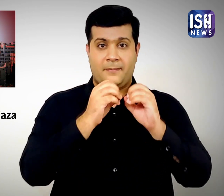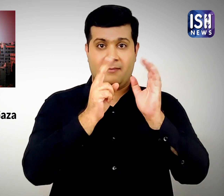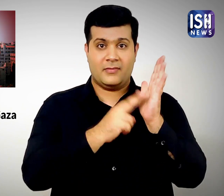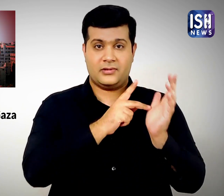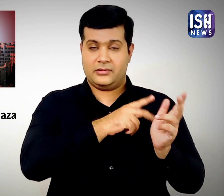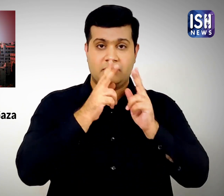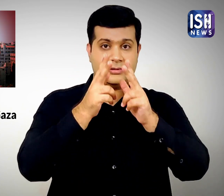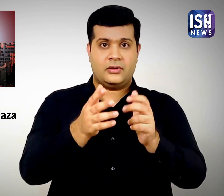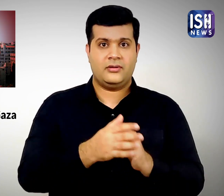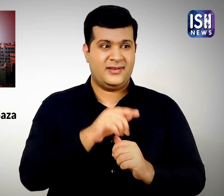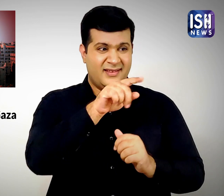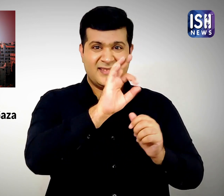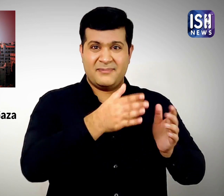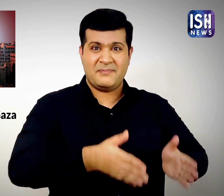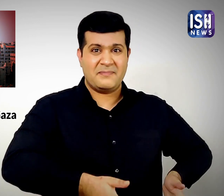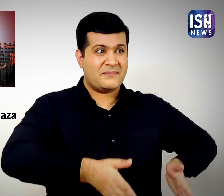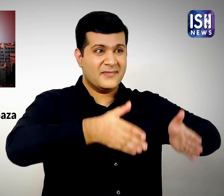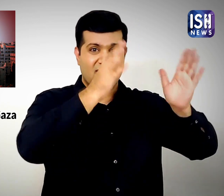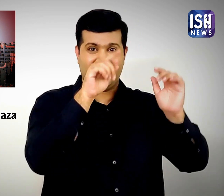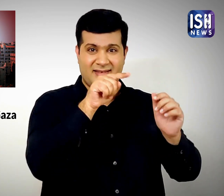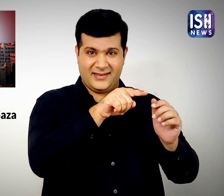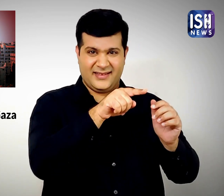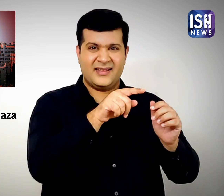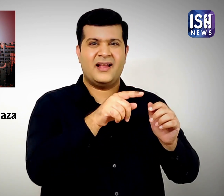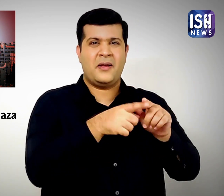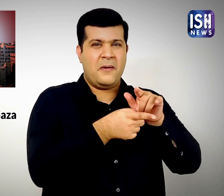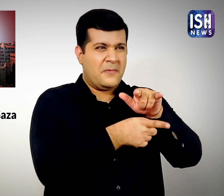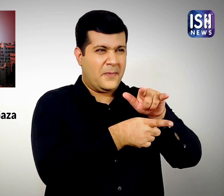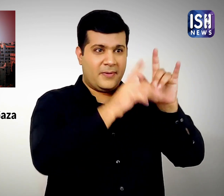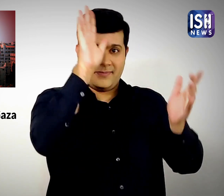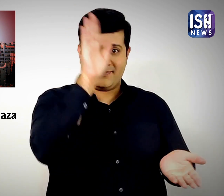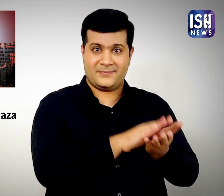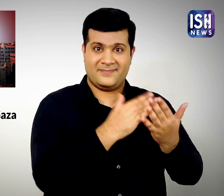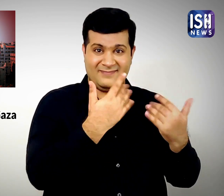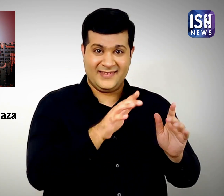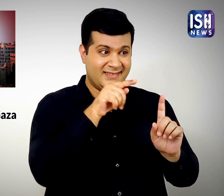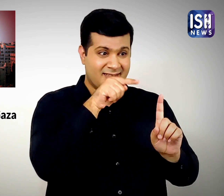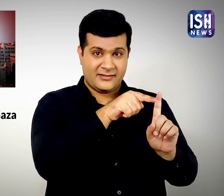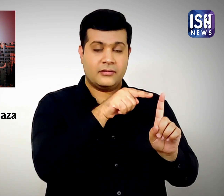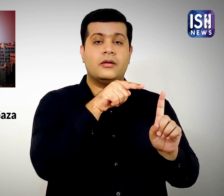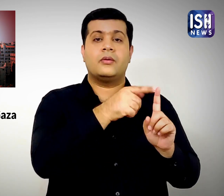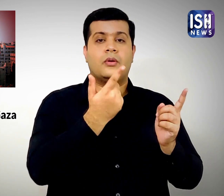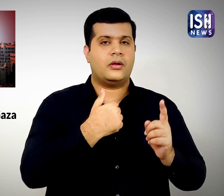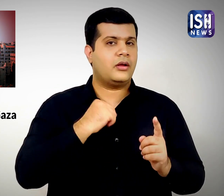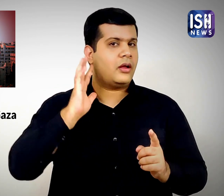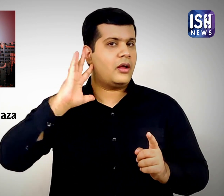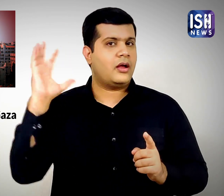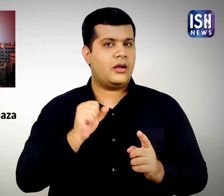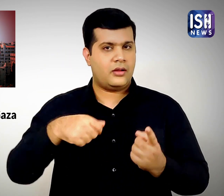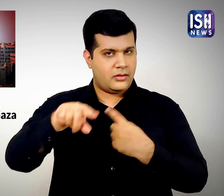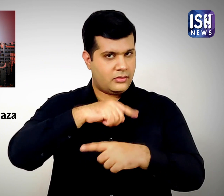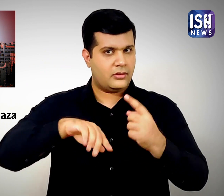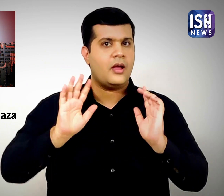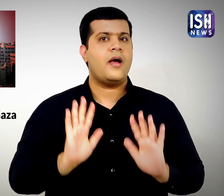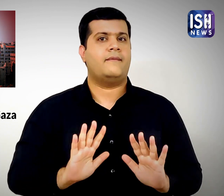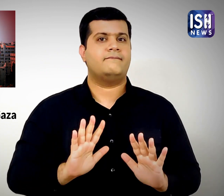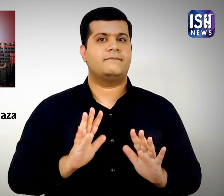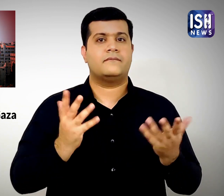Netanyahu said, the airstrike was conducted as they had